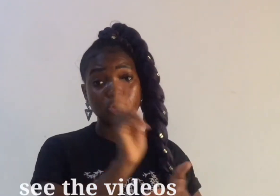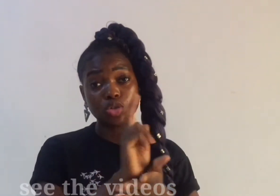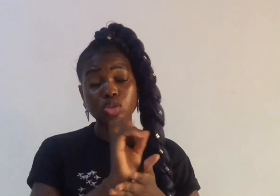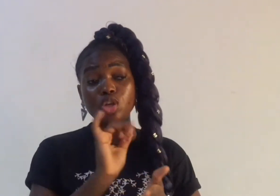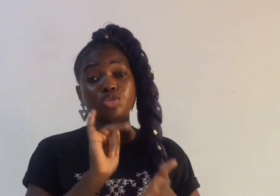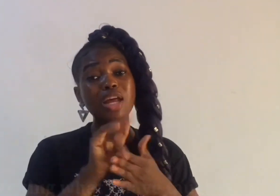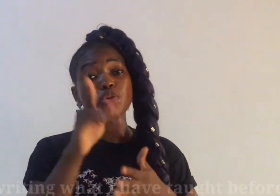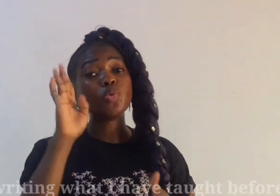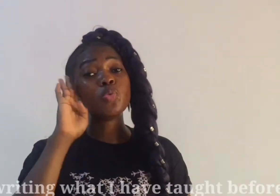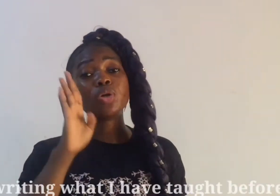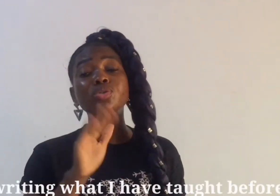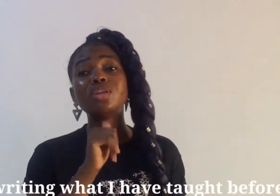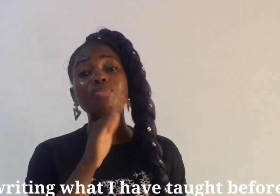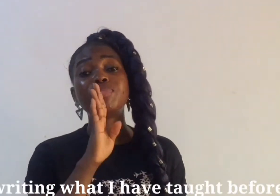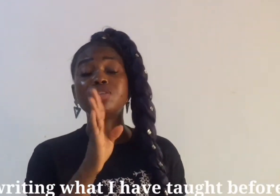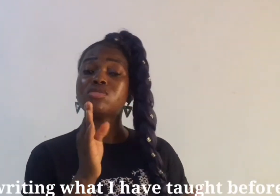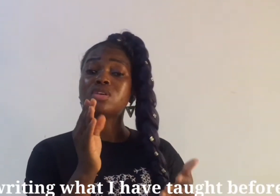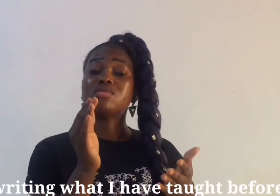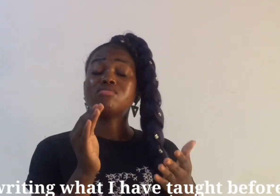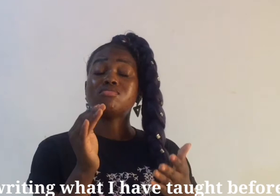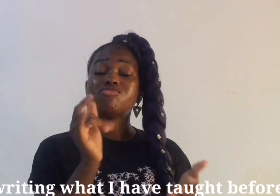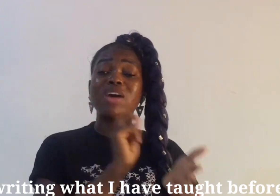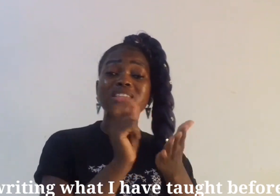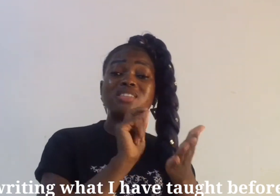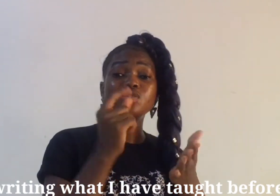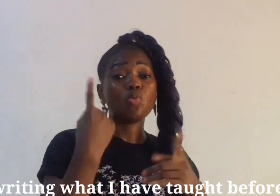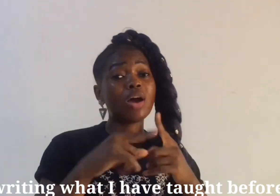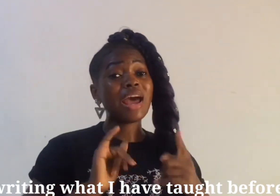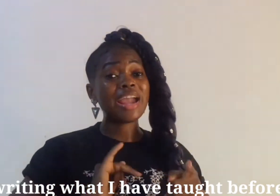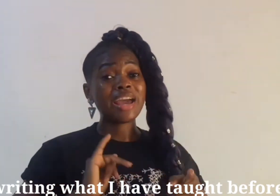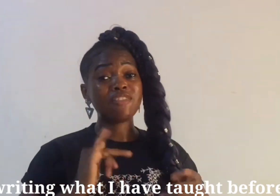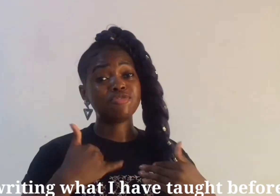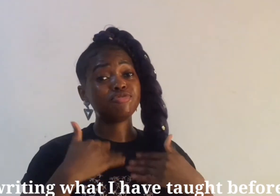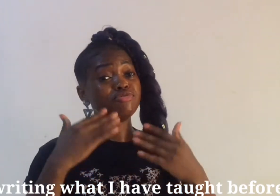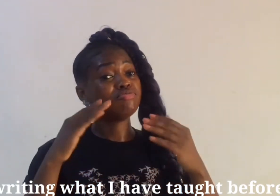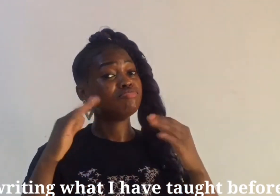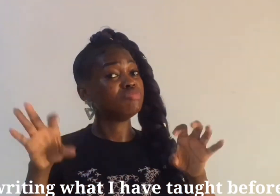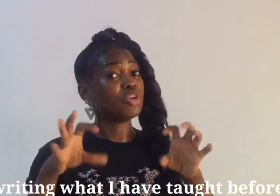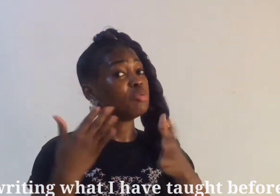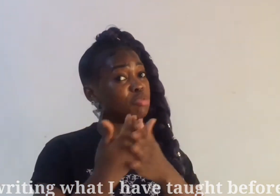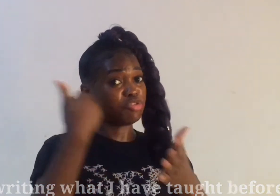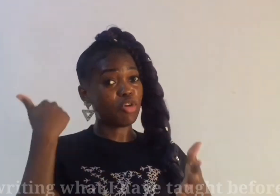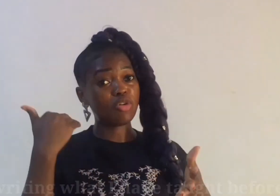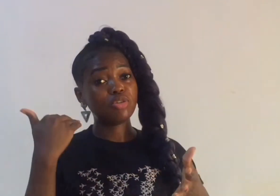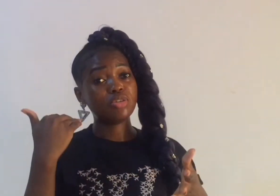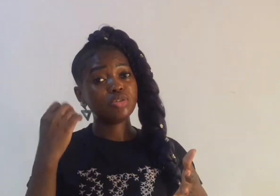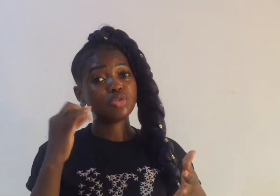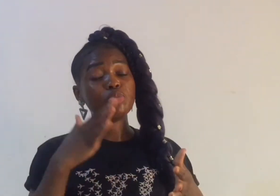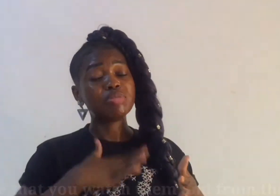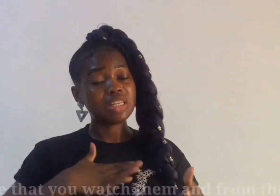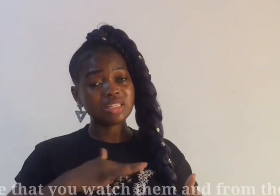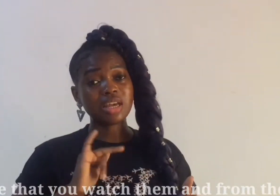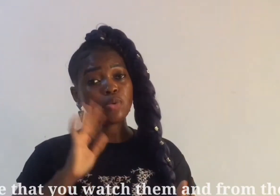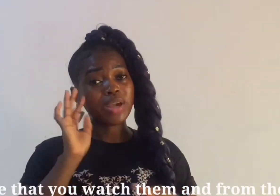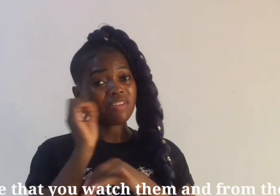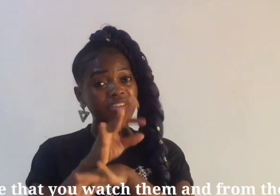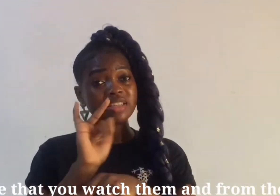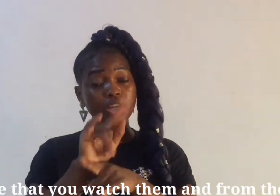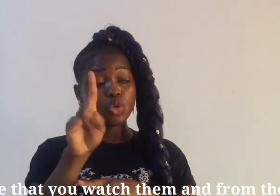videos to avoid writing what i have taught before so i advise